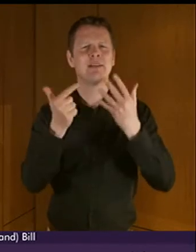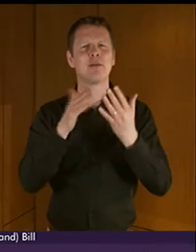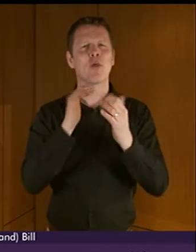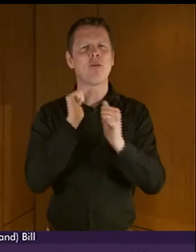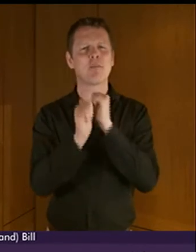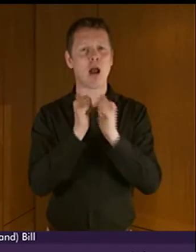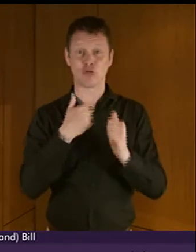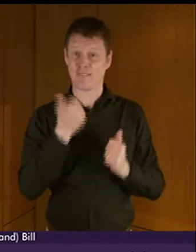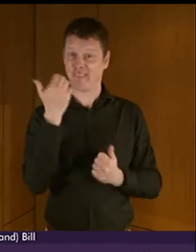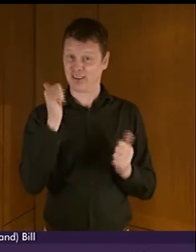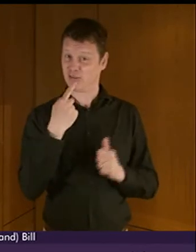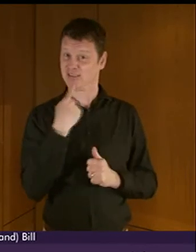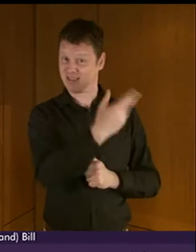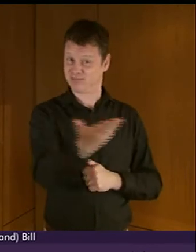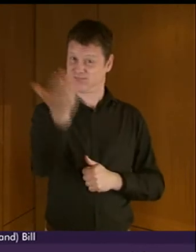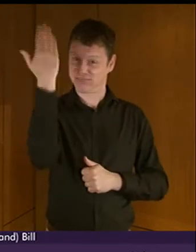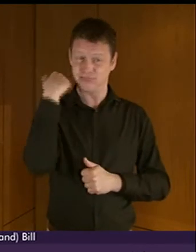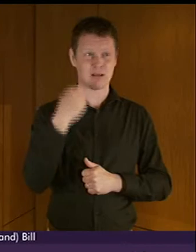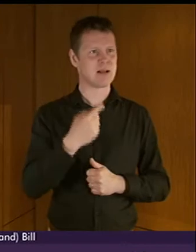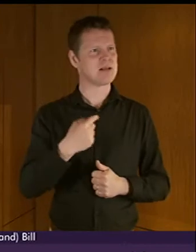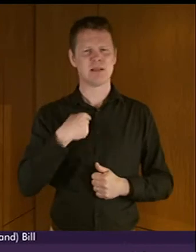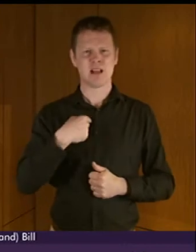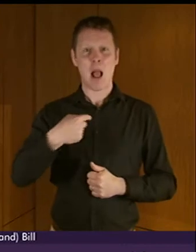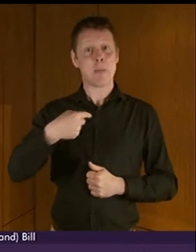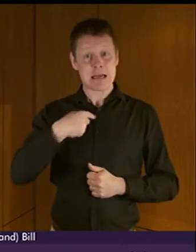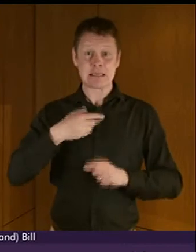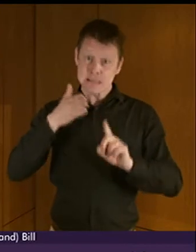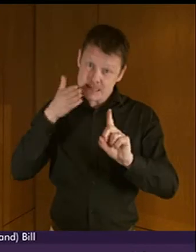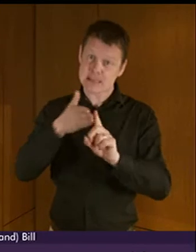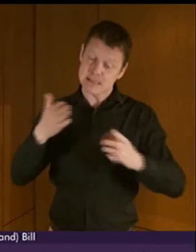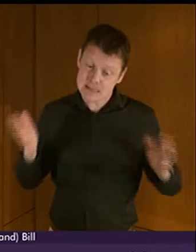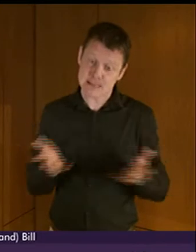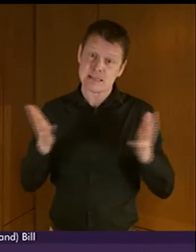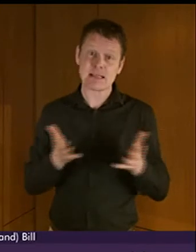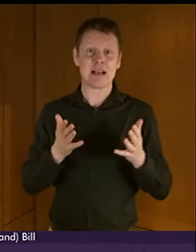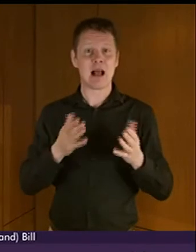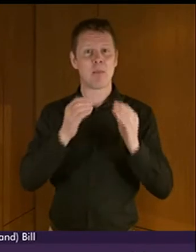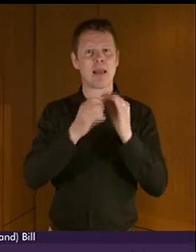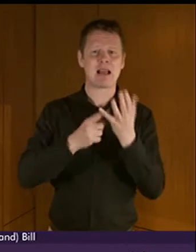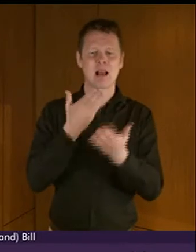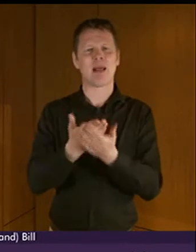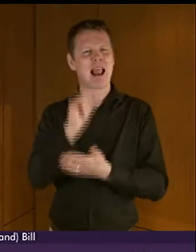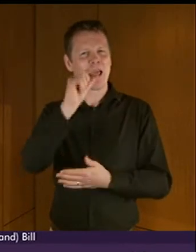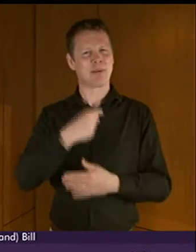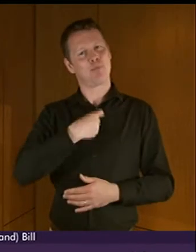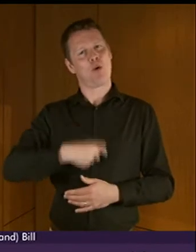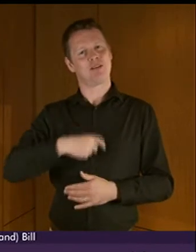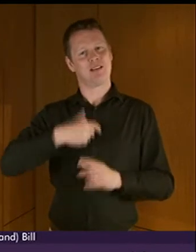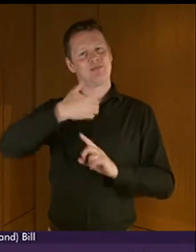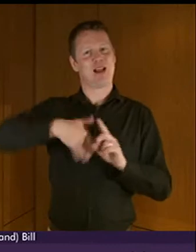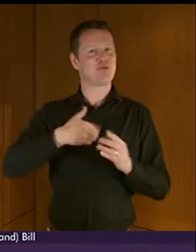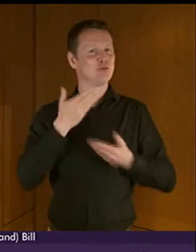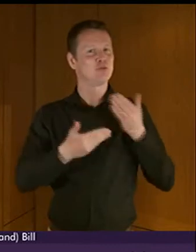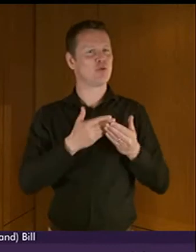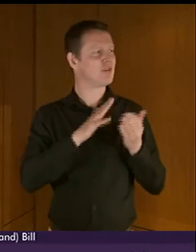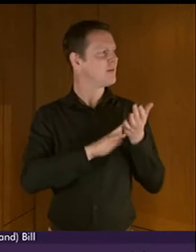have for attempting to introduce a British Sign Language Bill was partly personal Mary Scanlon had raised it earlier